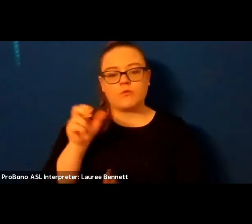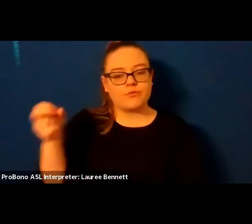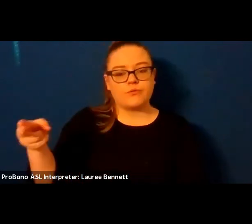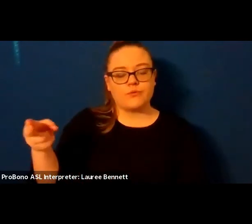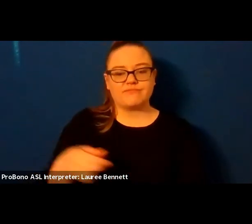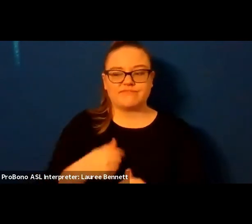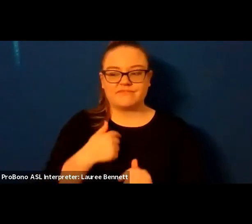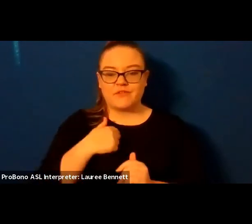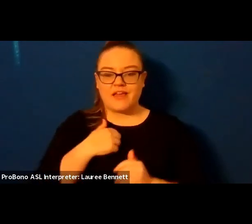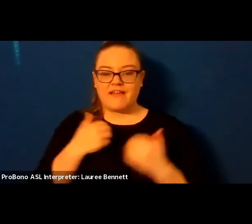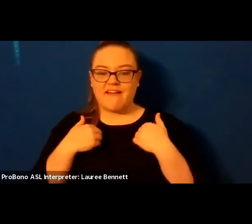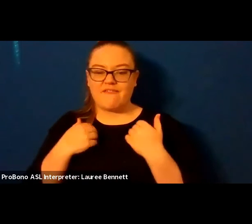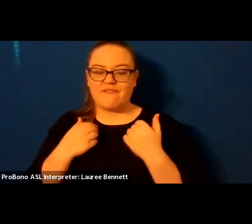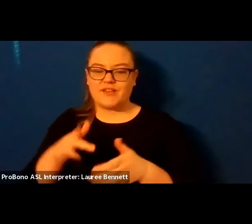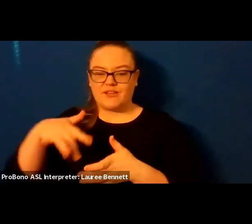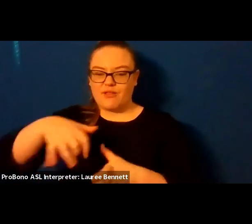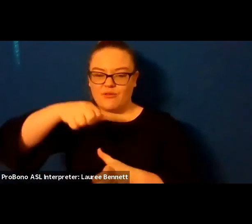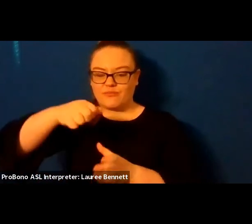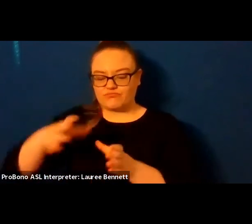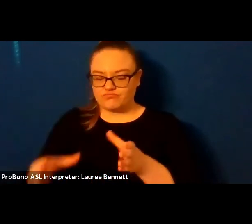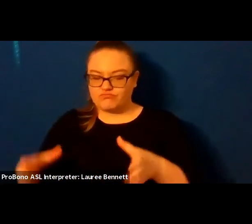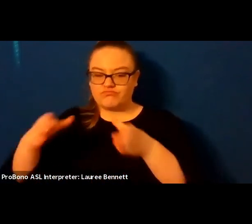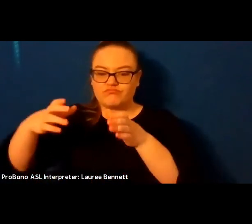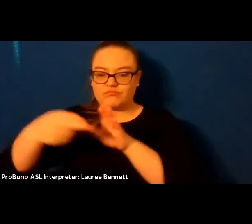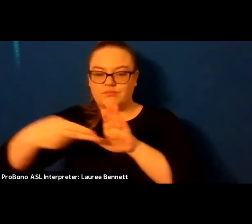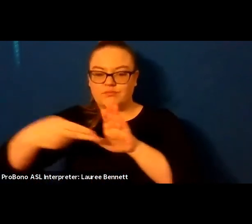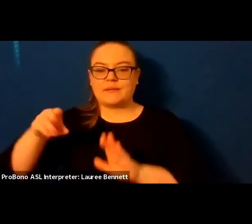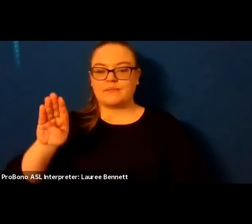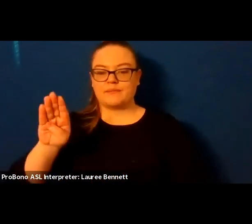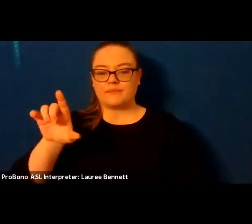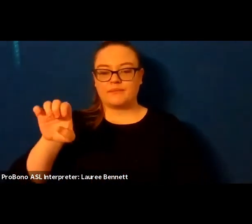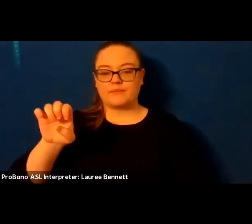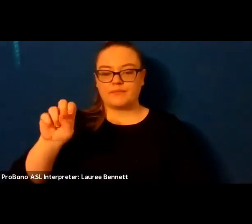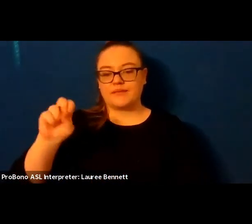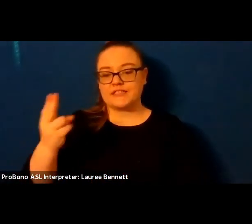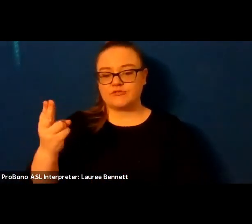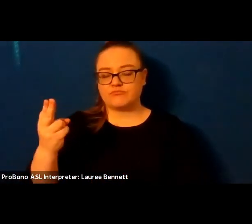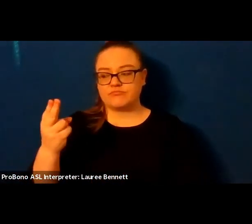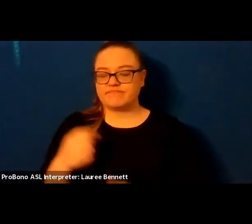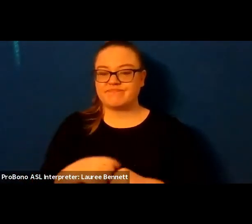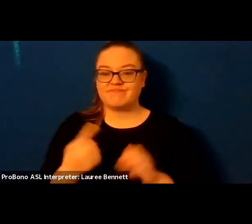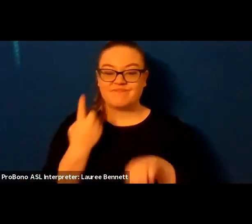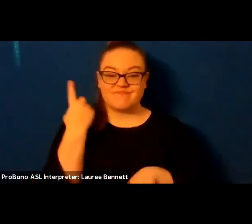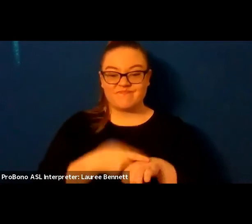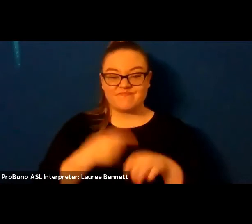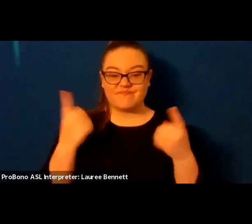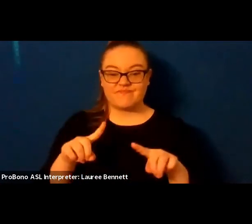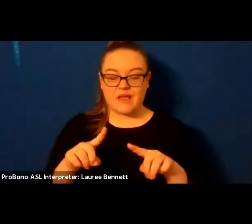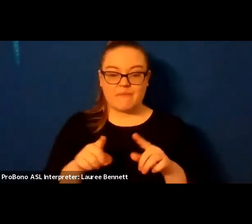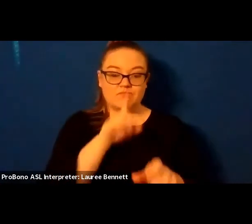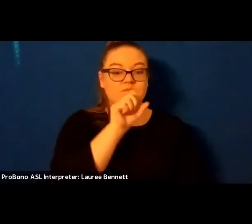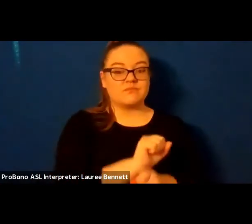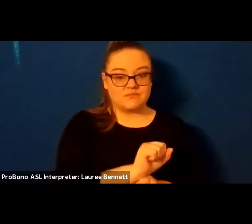once in a dry lip fugue i dropped two pins in a new one now the laundry